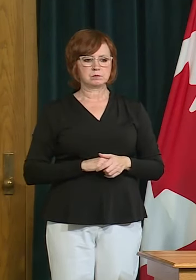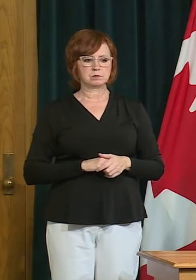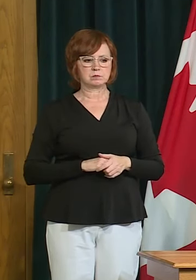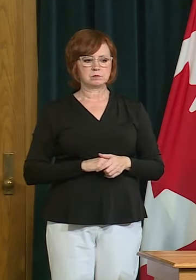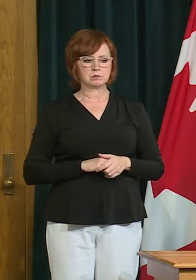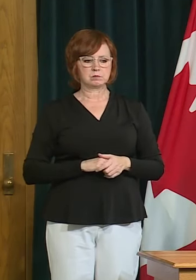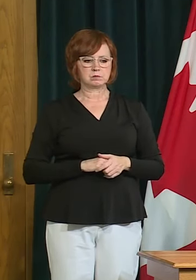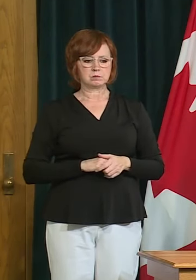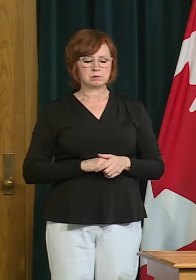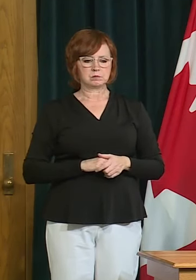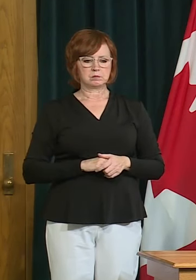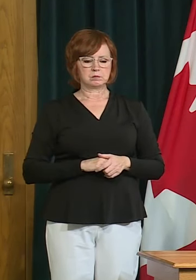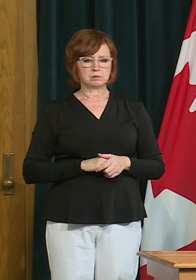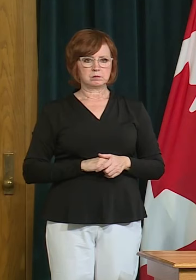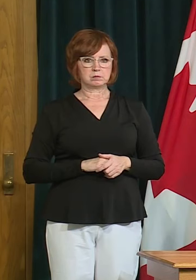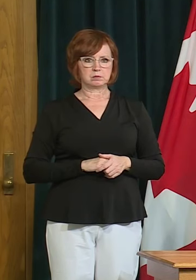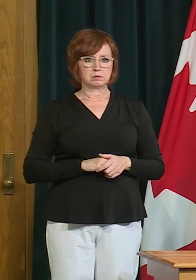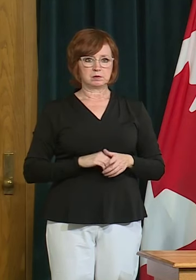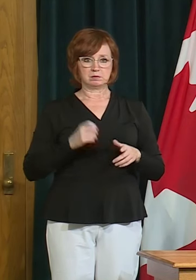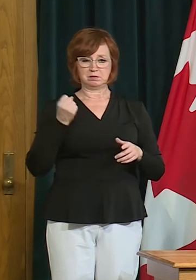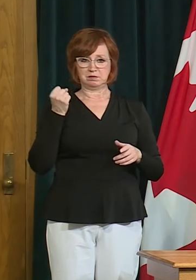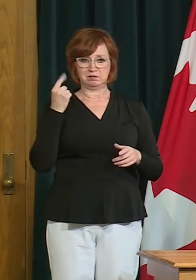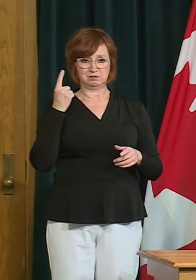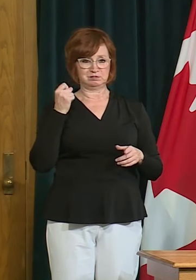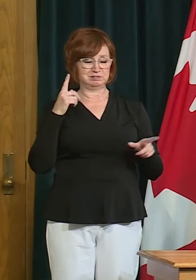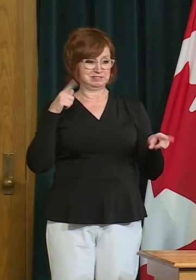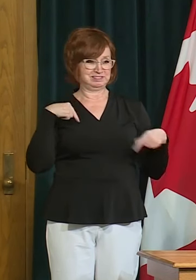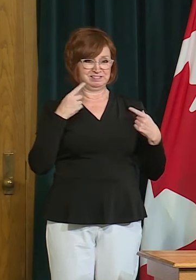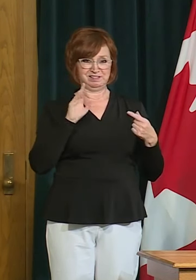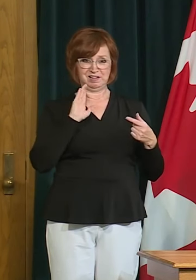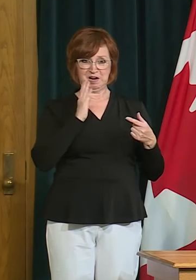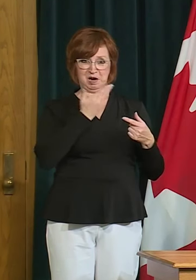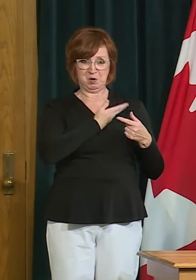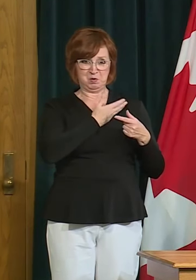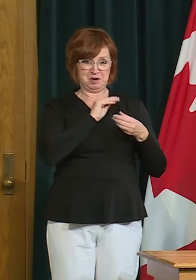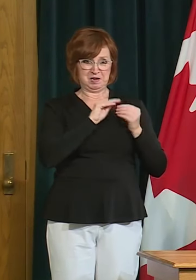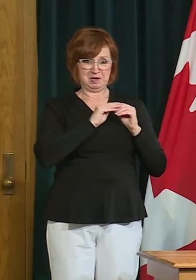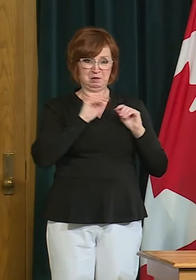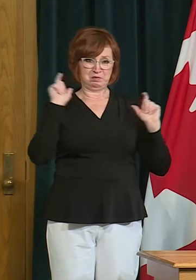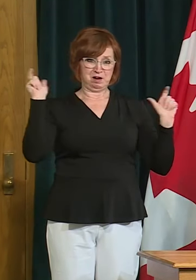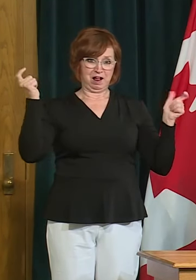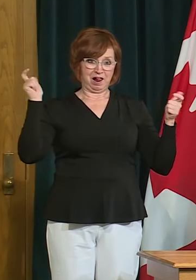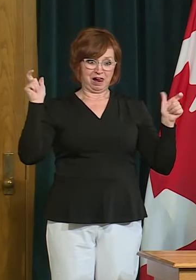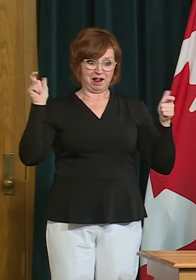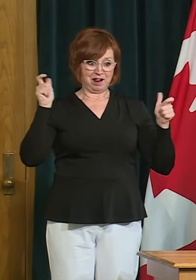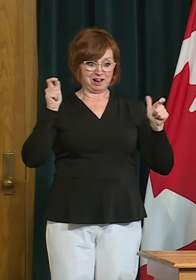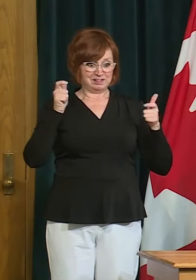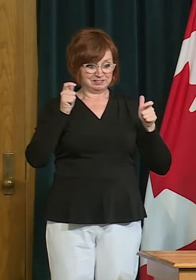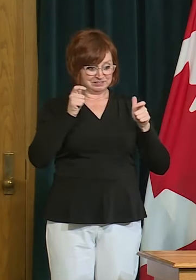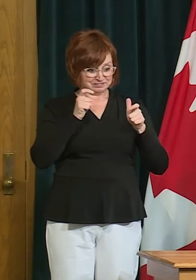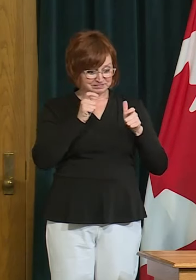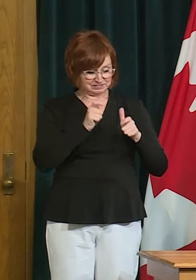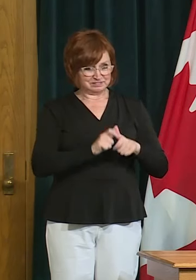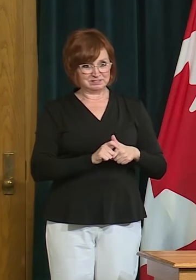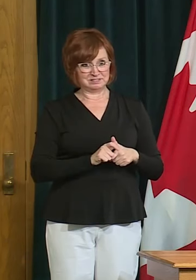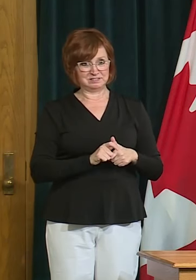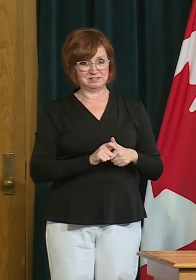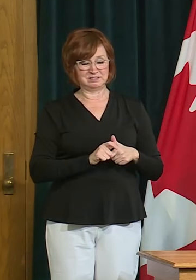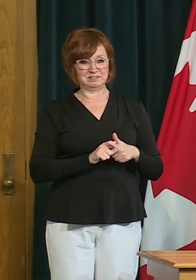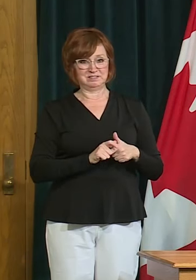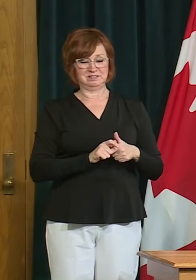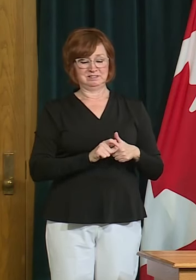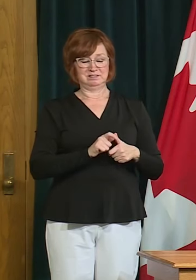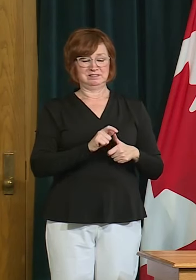covid 19 is is very real and i i just can't thank the people of this province enough we are we're 78 below the canadian